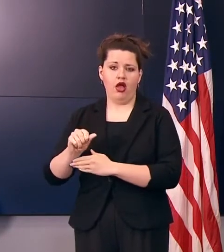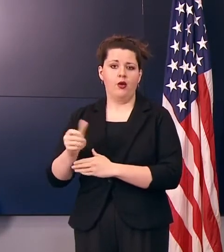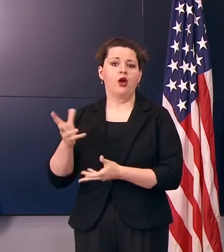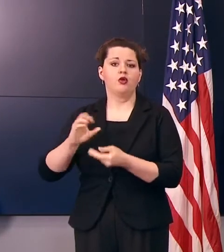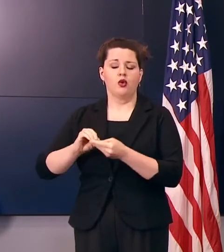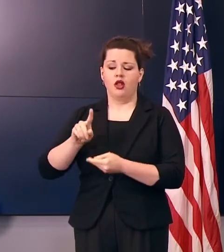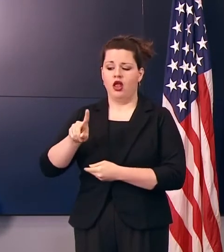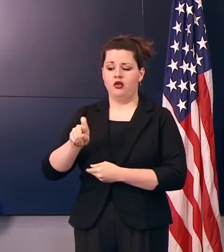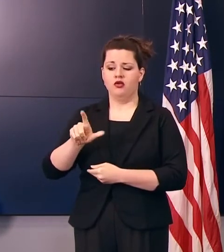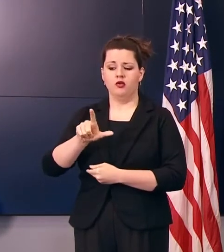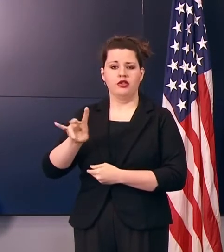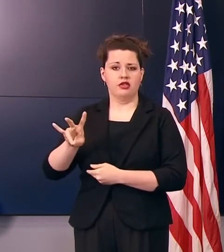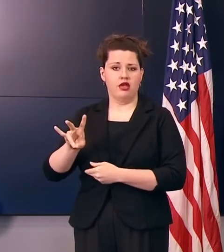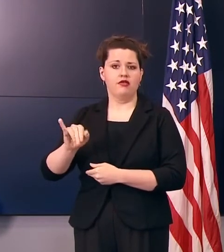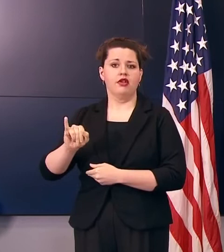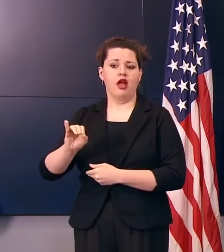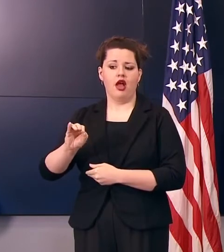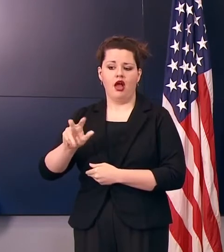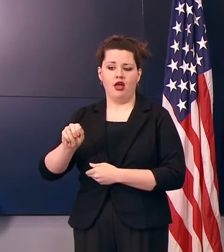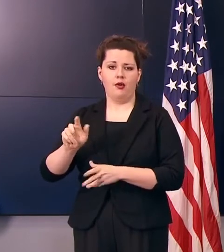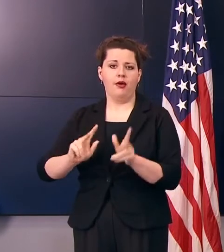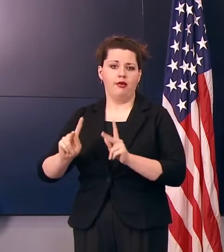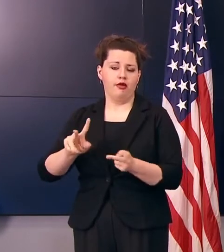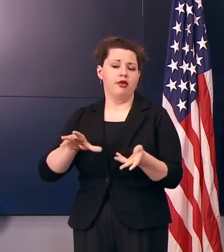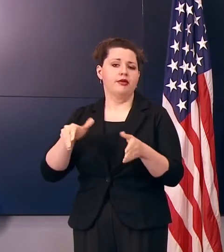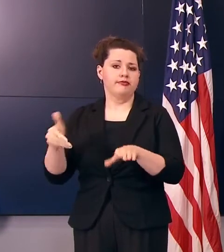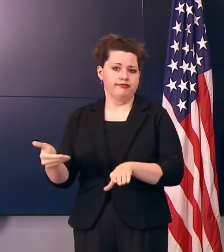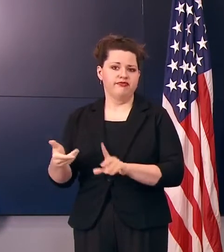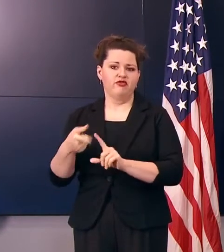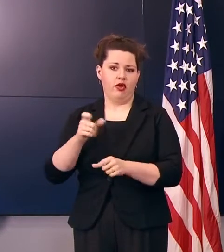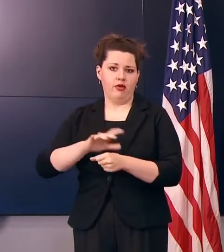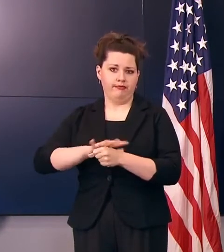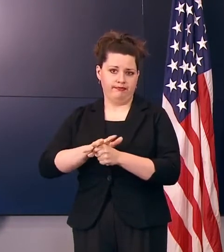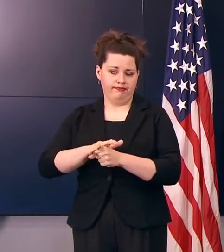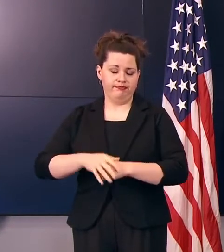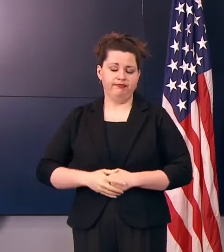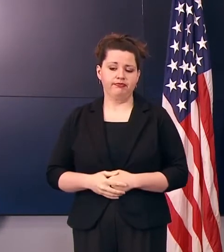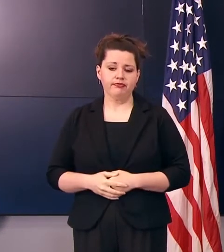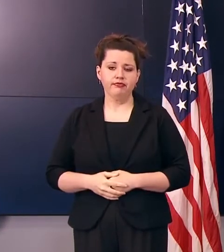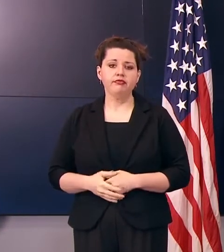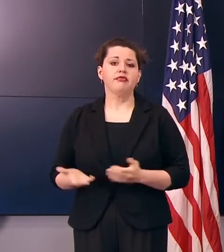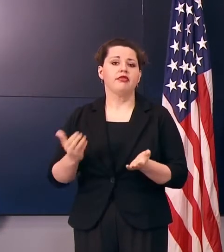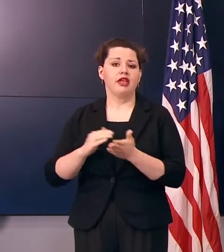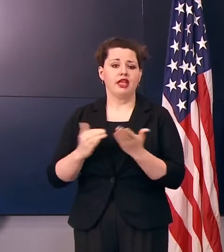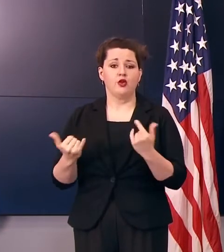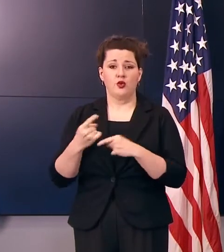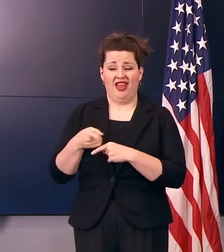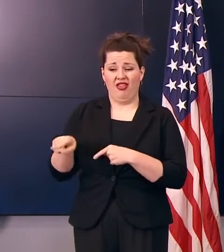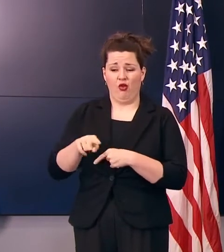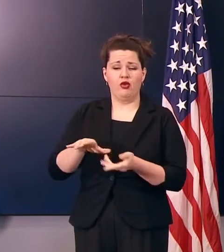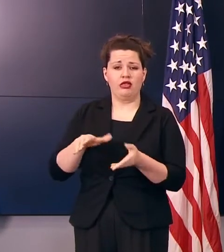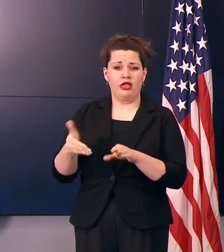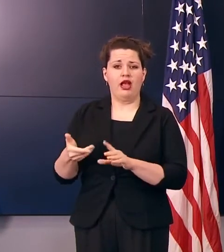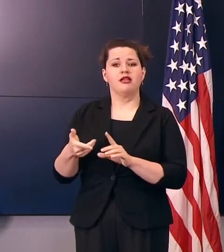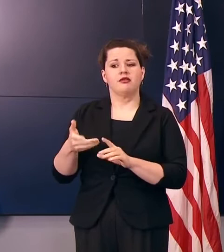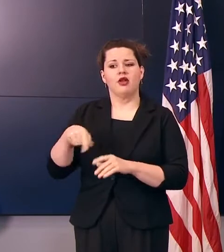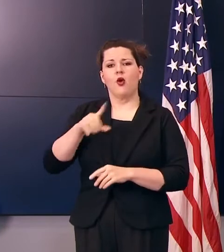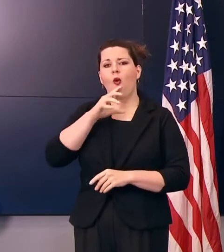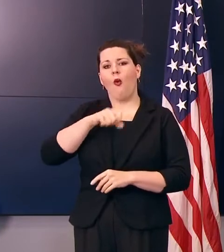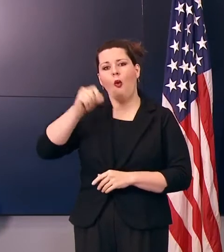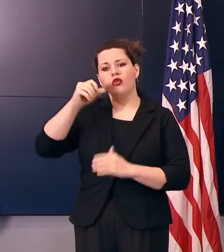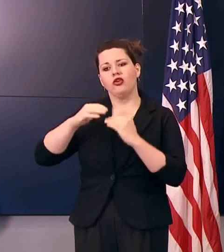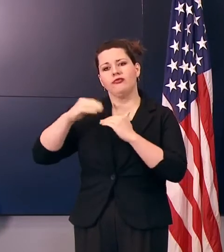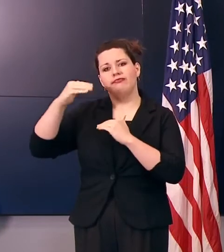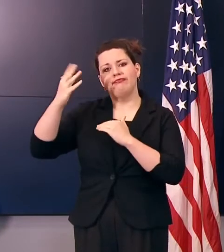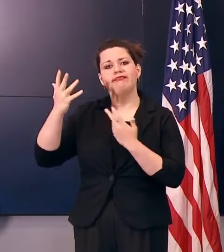127 Iowans who have lost their lives due to this virus. Again, today's deaths are among older and